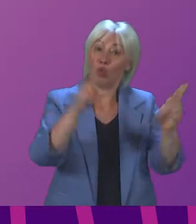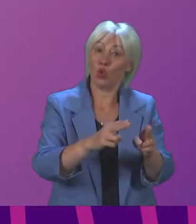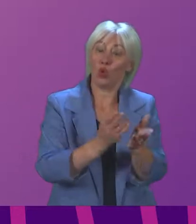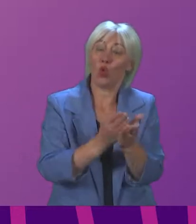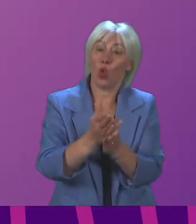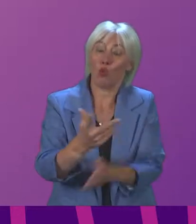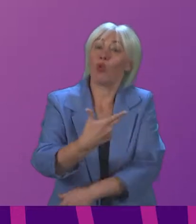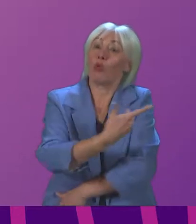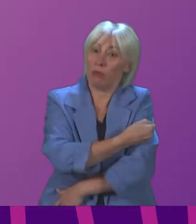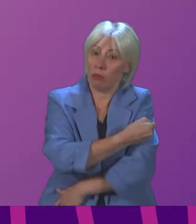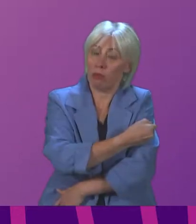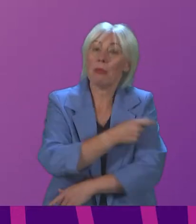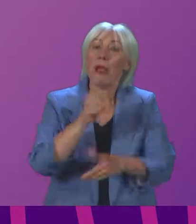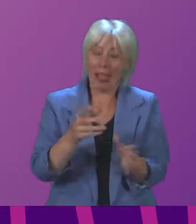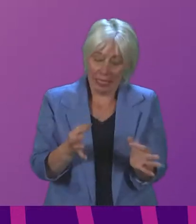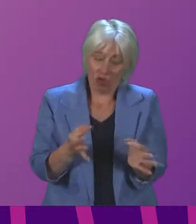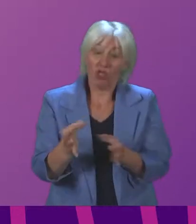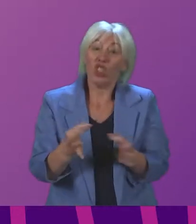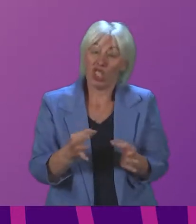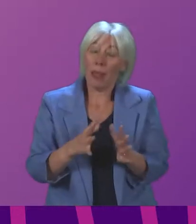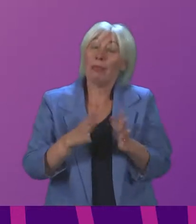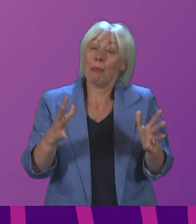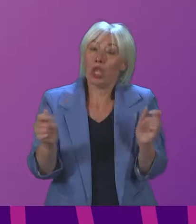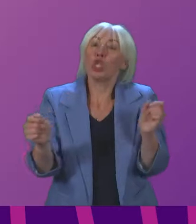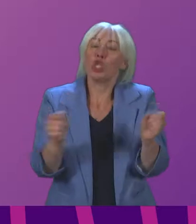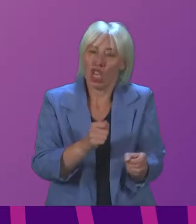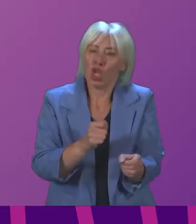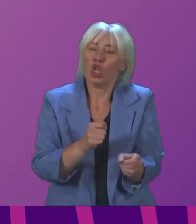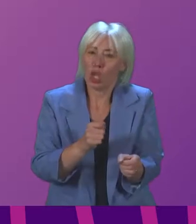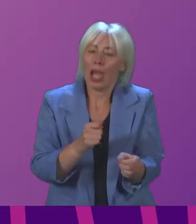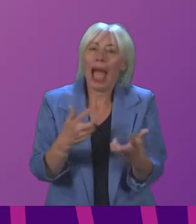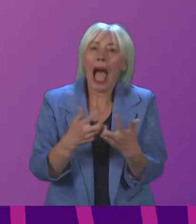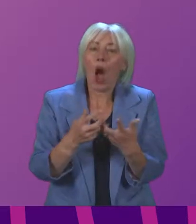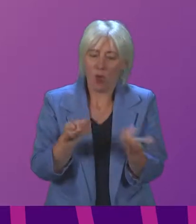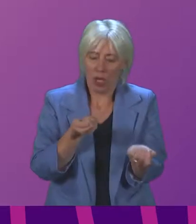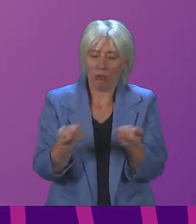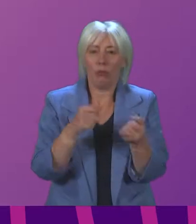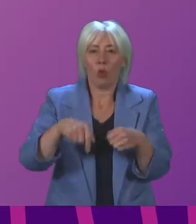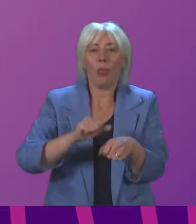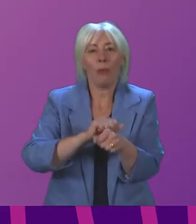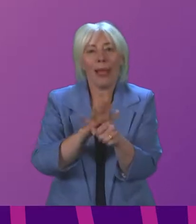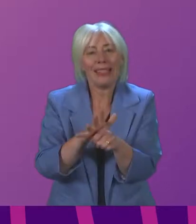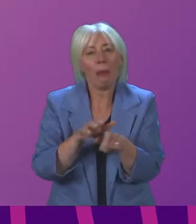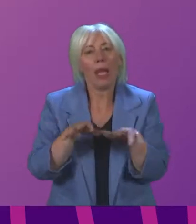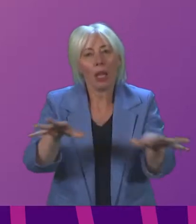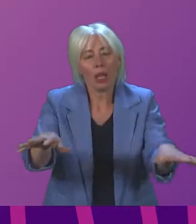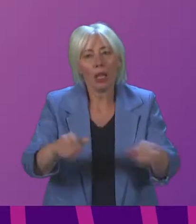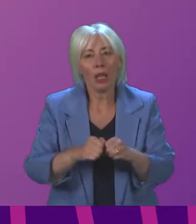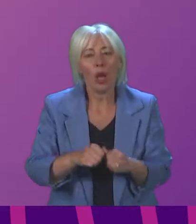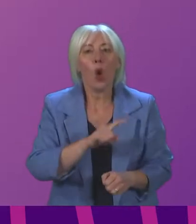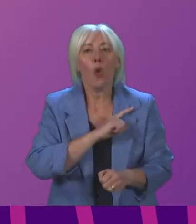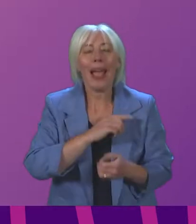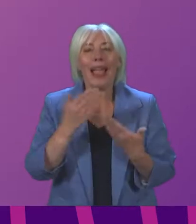That has been the strategic change in the way in which we are able to handle the pandemic by the fact that we have a